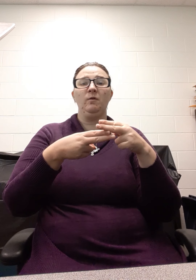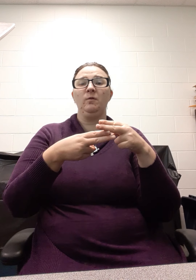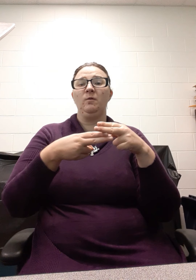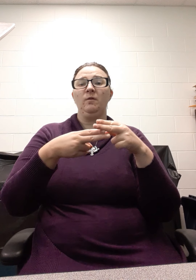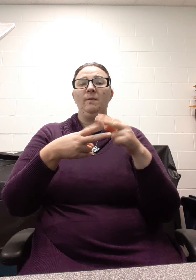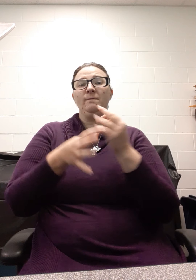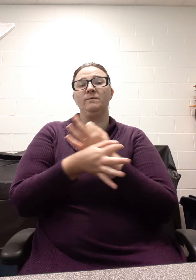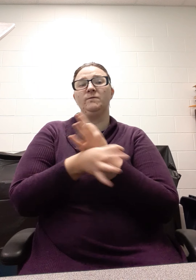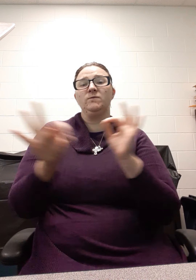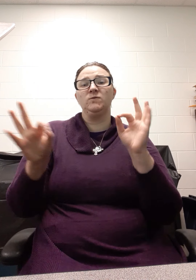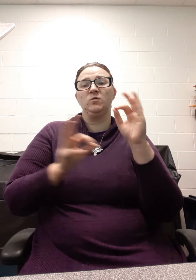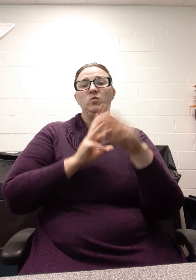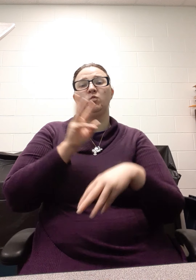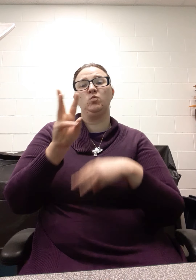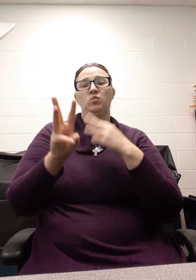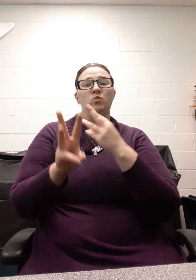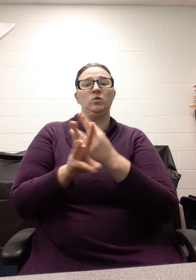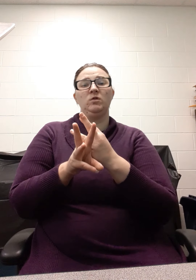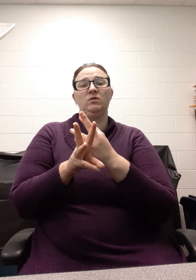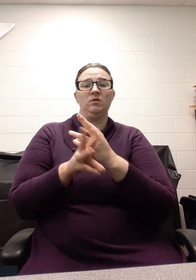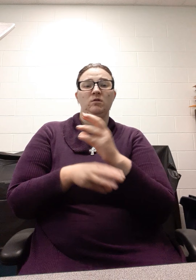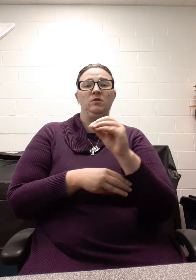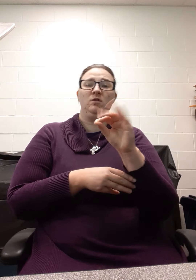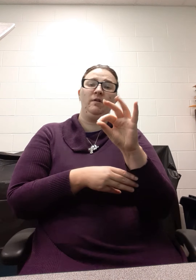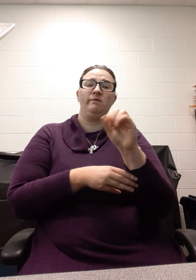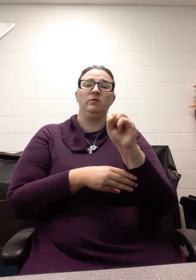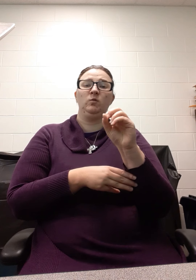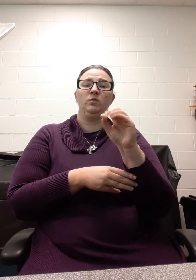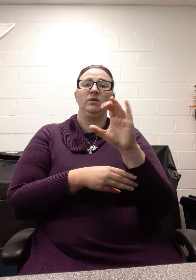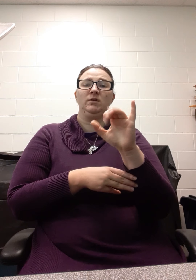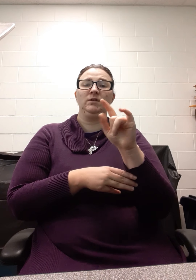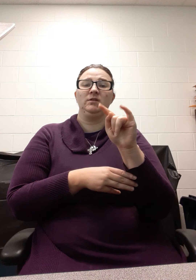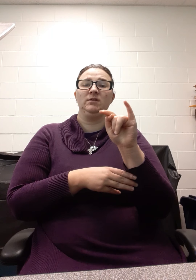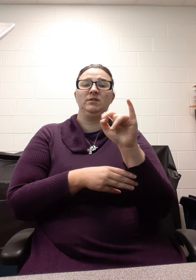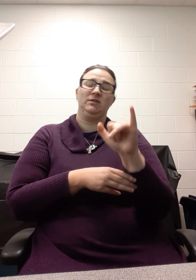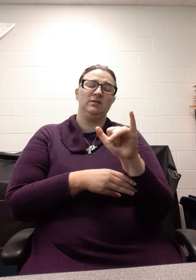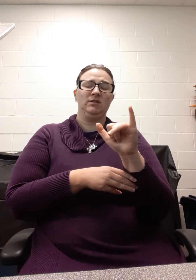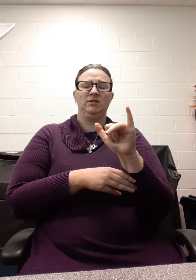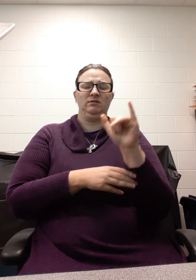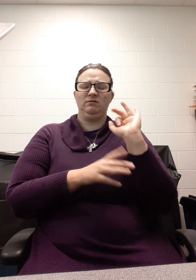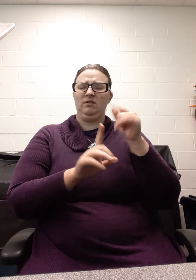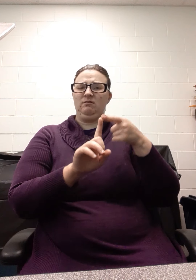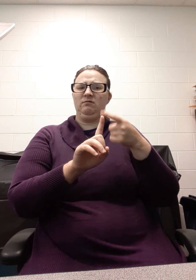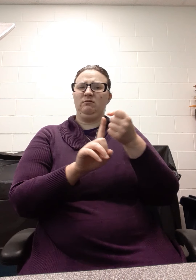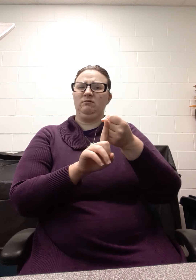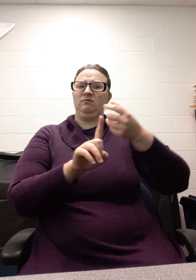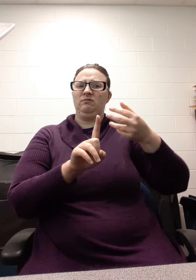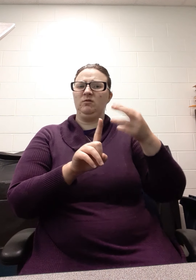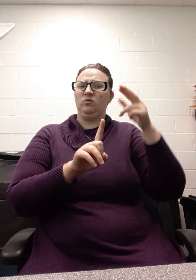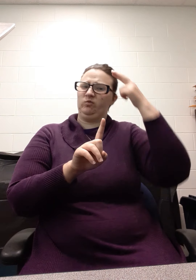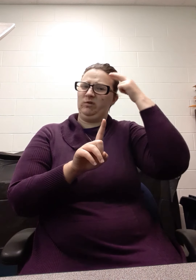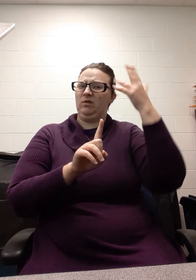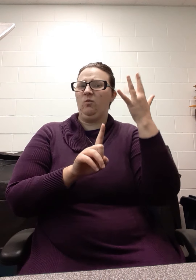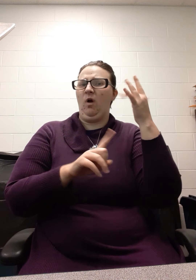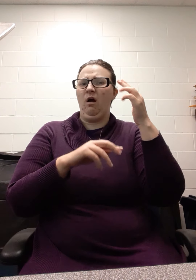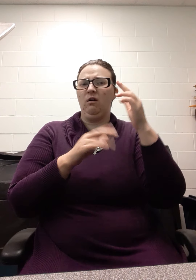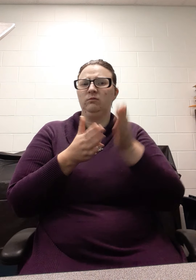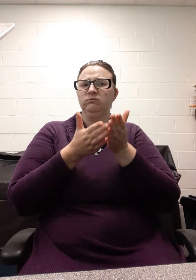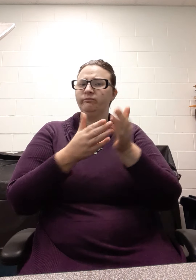for the guest why was the Ark built in the first place. It starts with creation in this particular